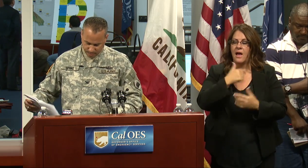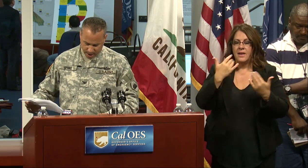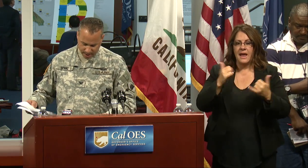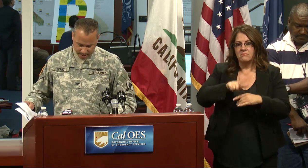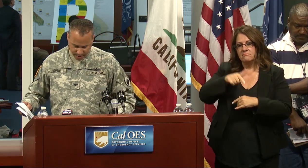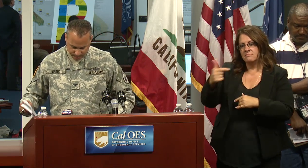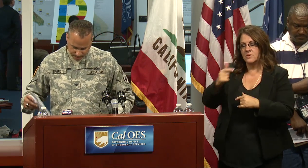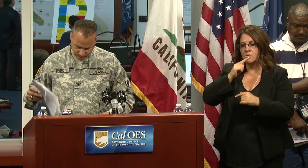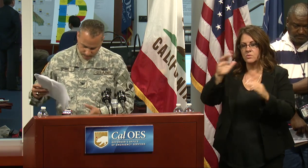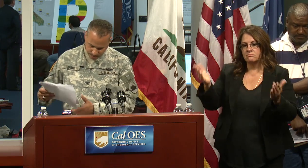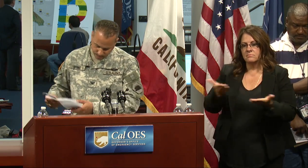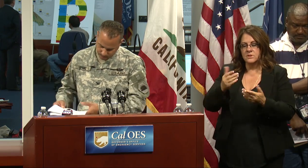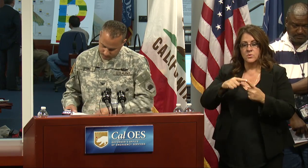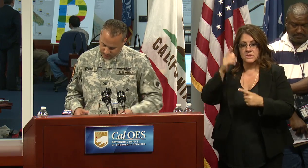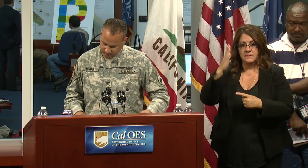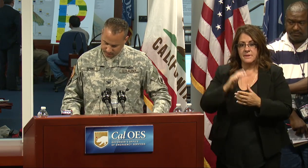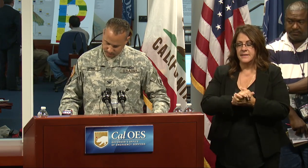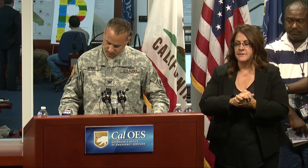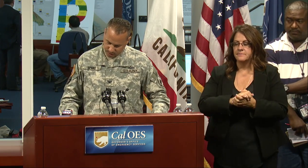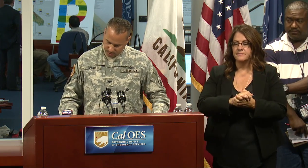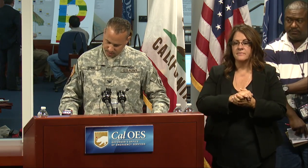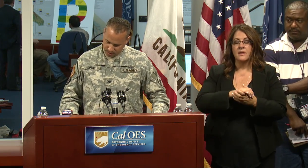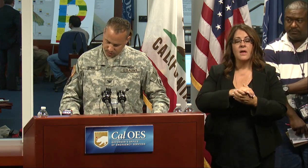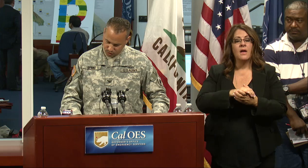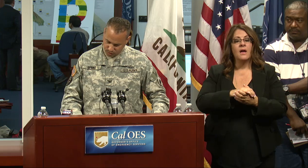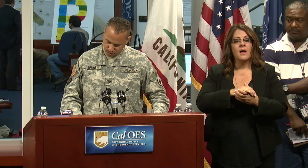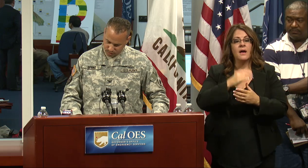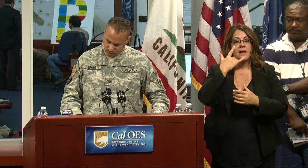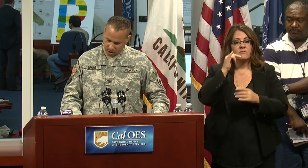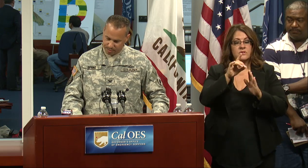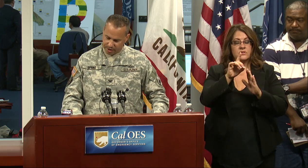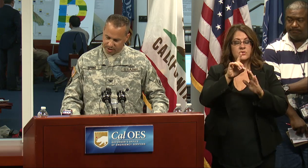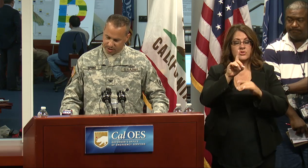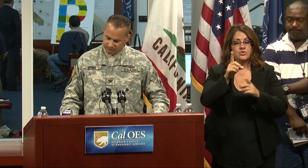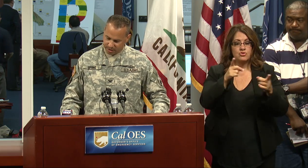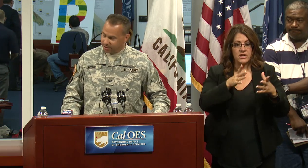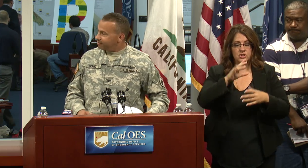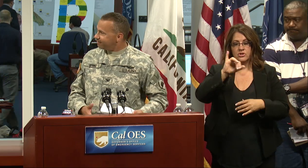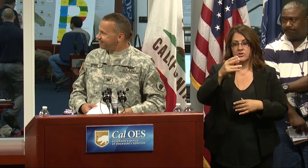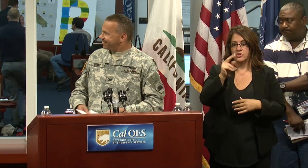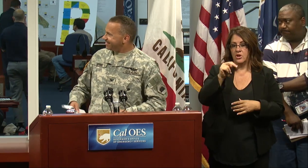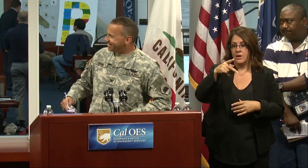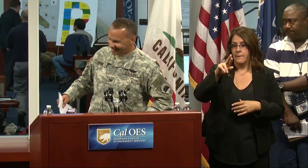by John Parrish.